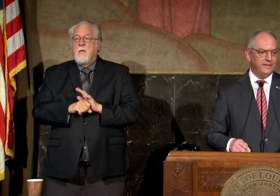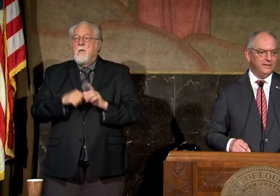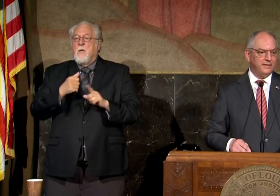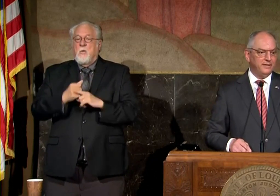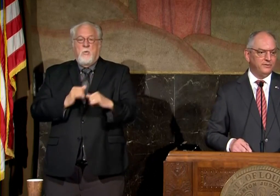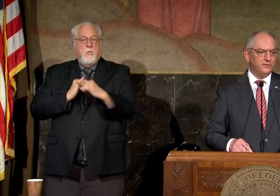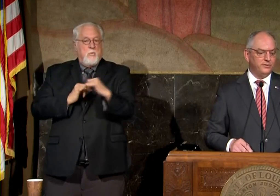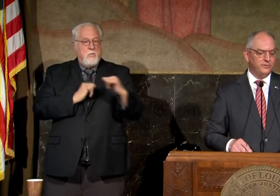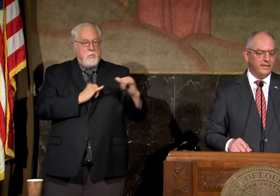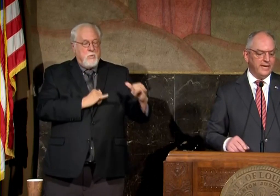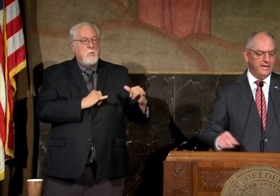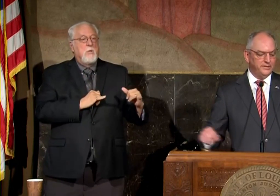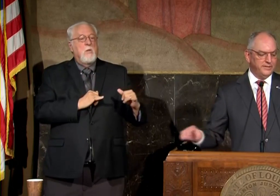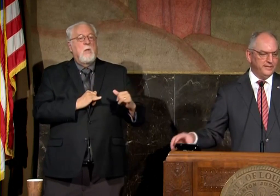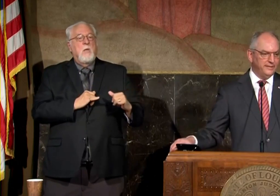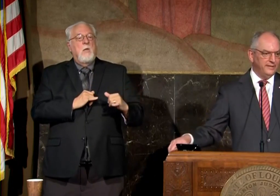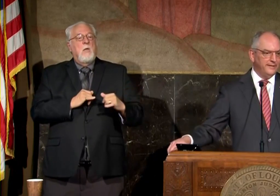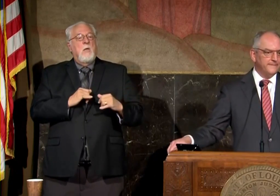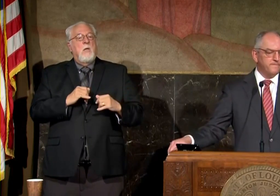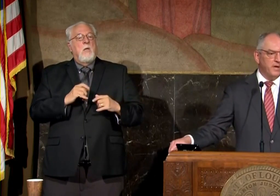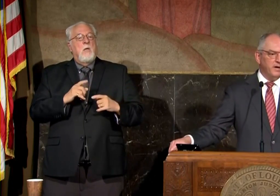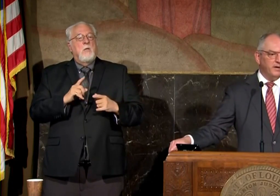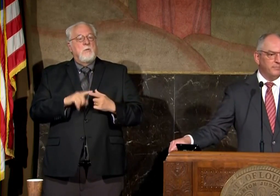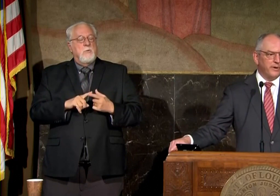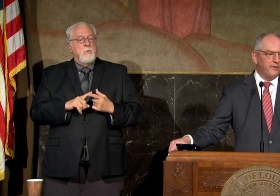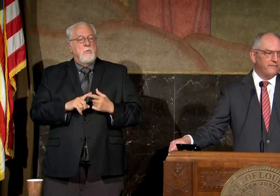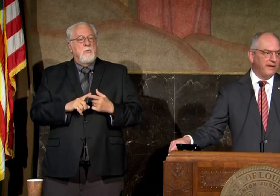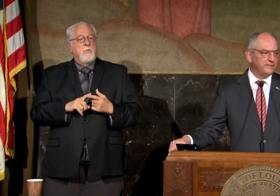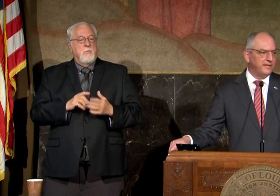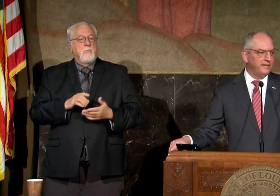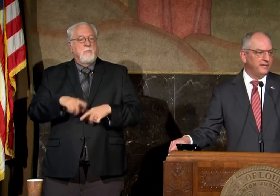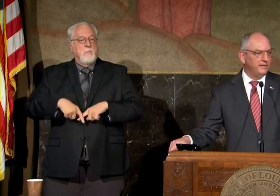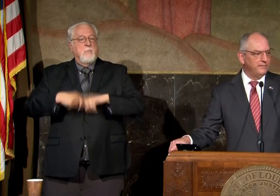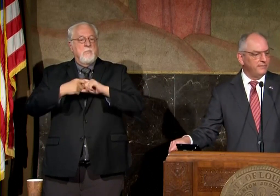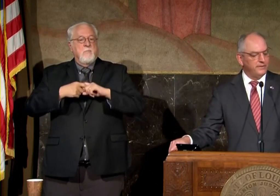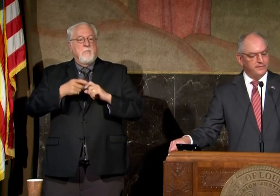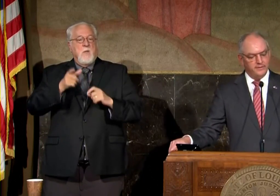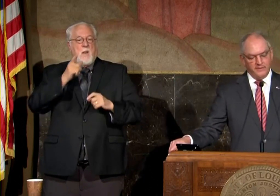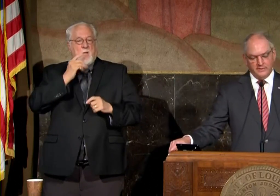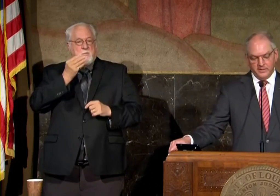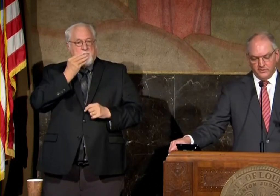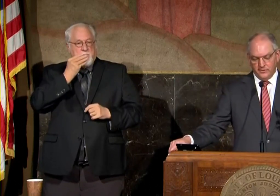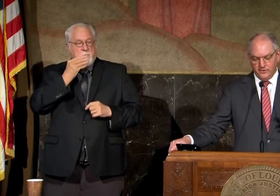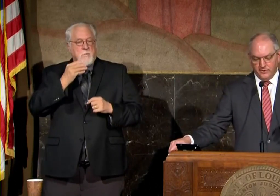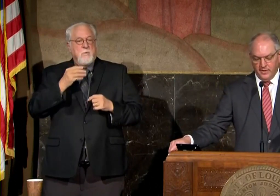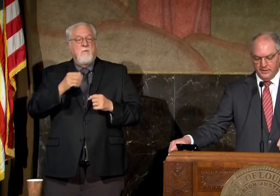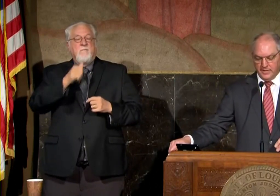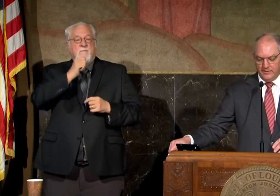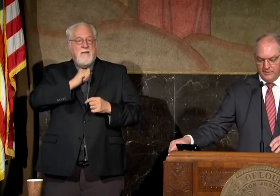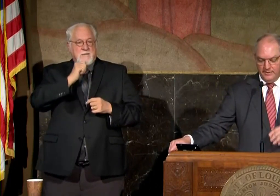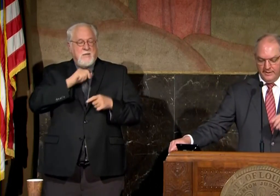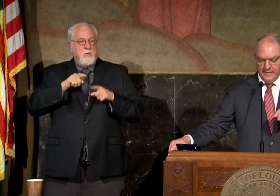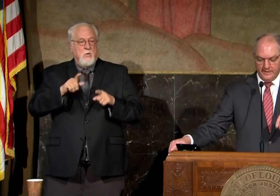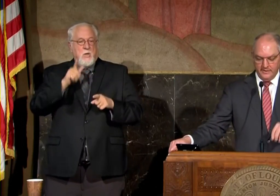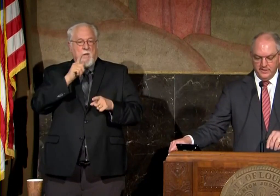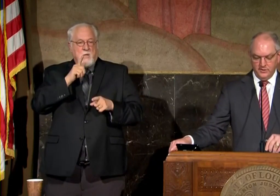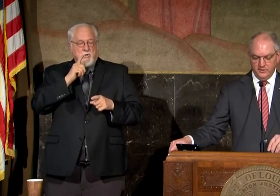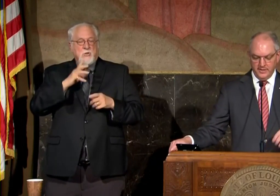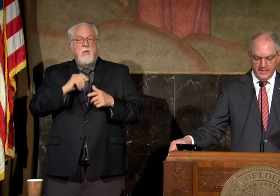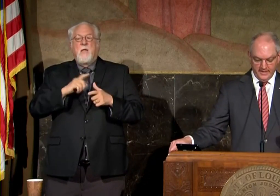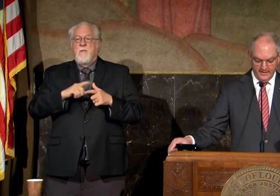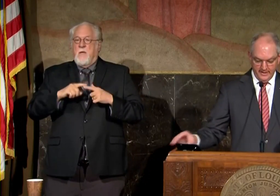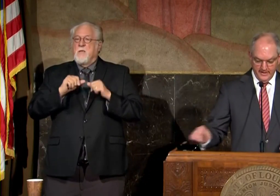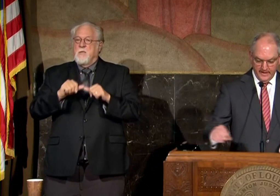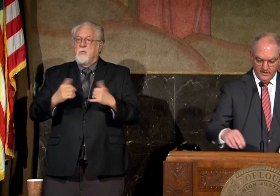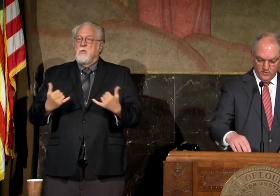like-minded to engage in prayer and fasting the fasting during the lunch hour and that continued